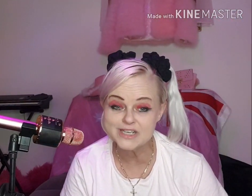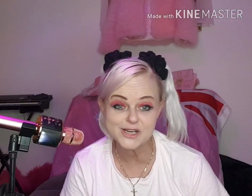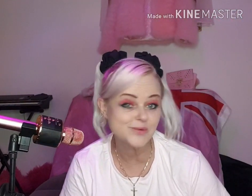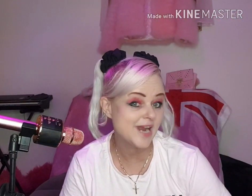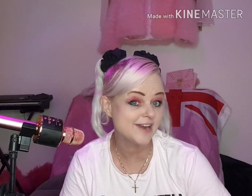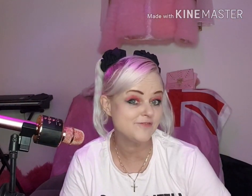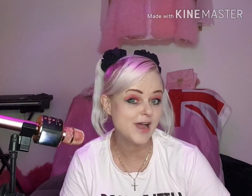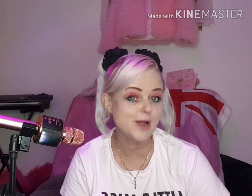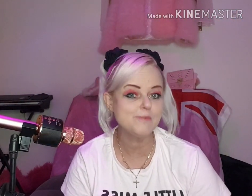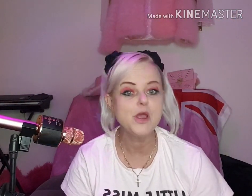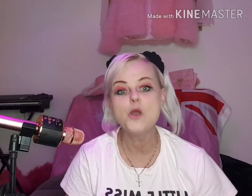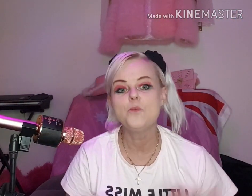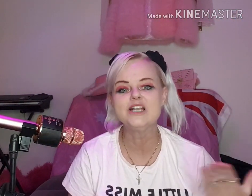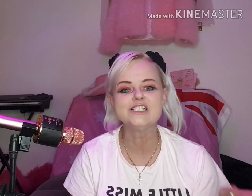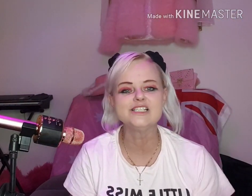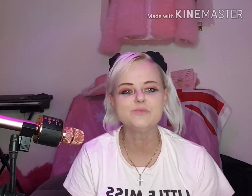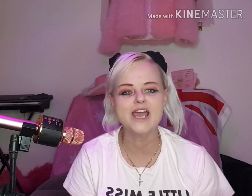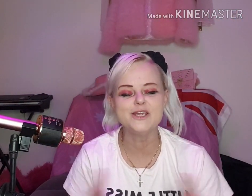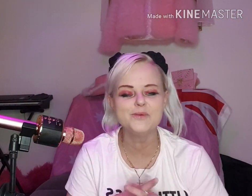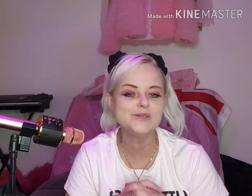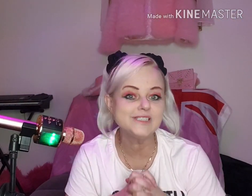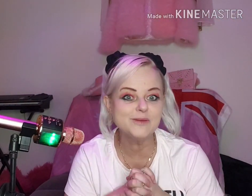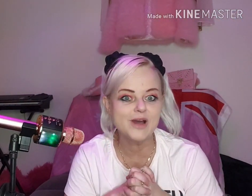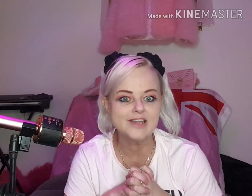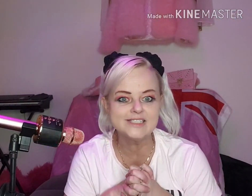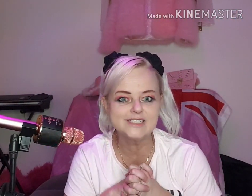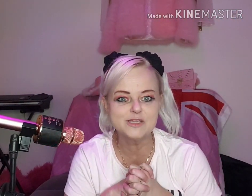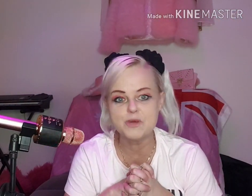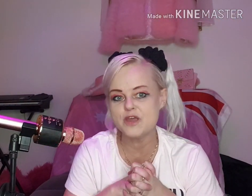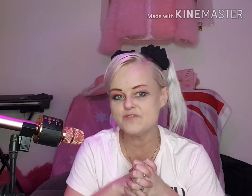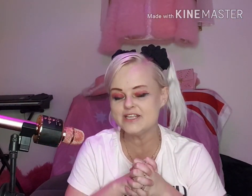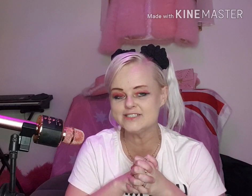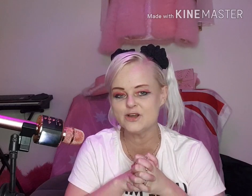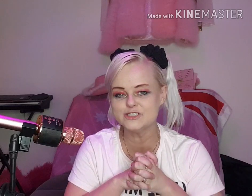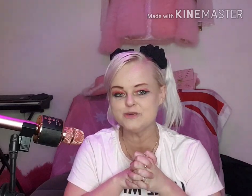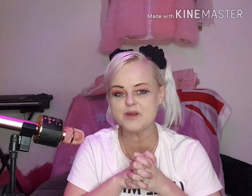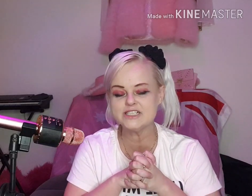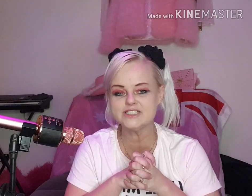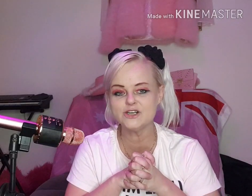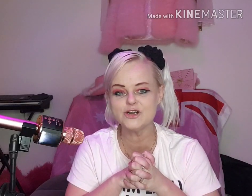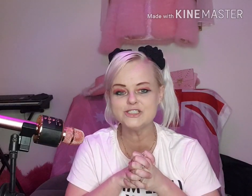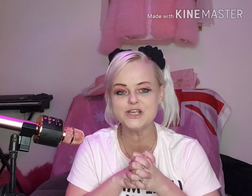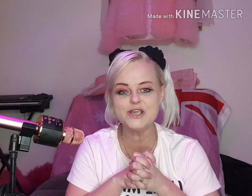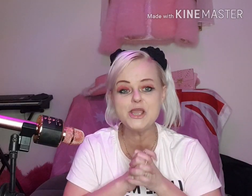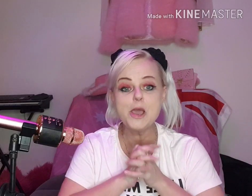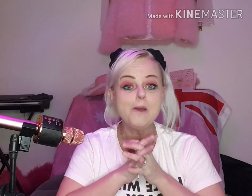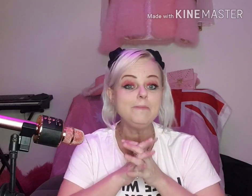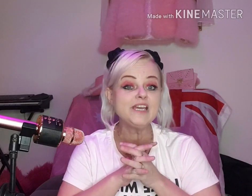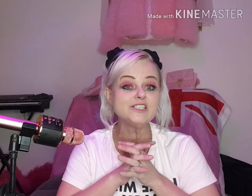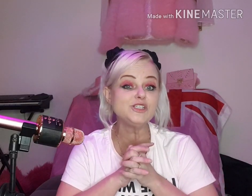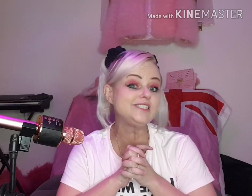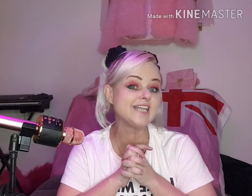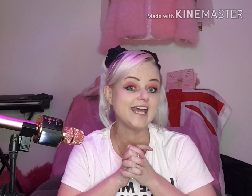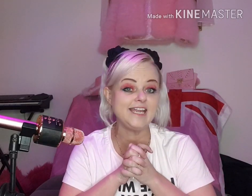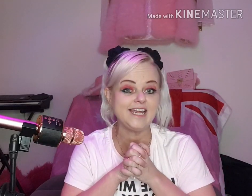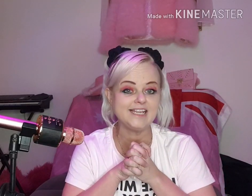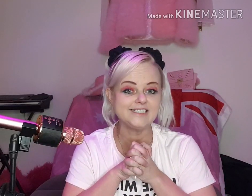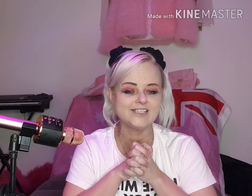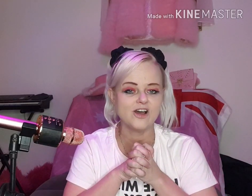MacDonald had a farm which is where you will see why this is the perfect song to practice along to because you stay inside.